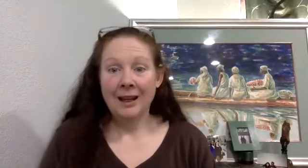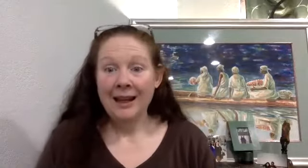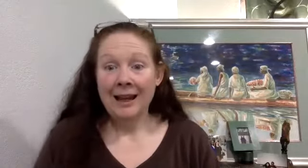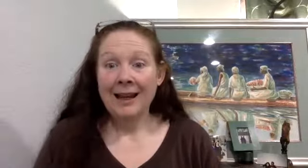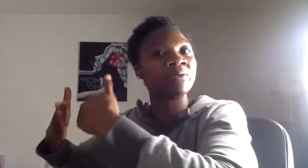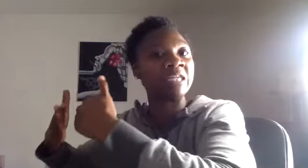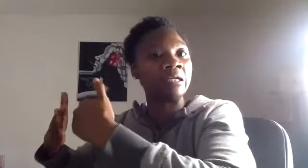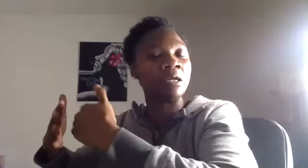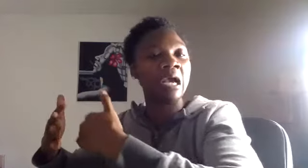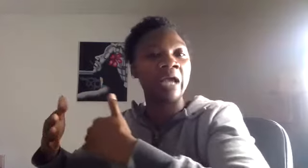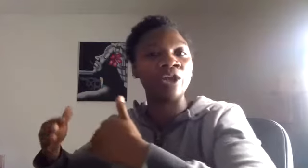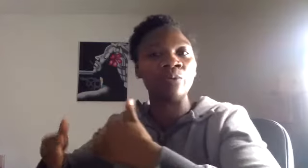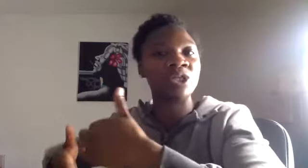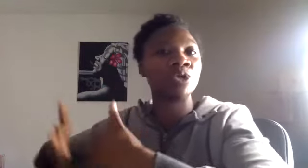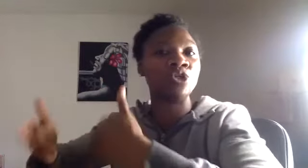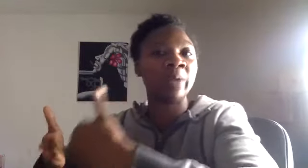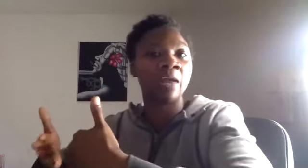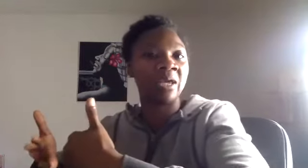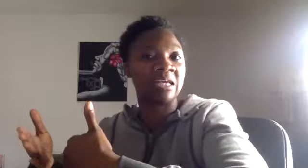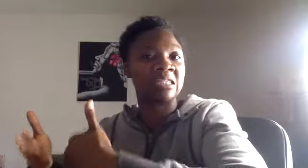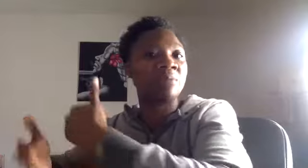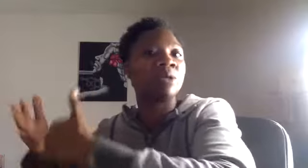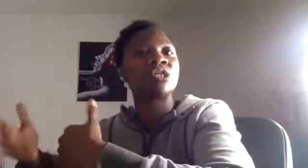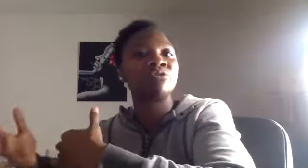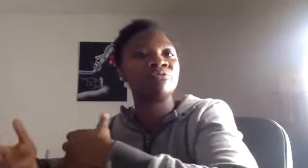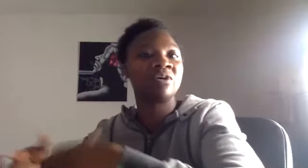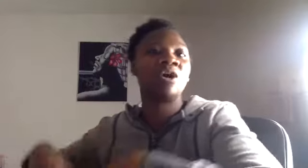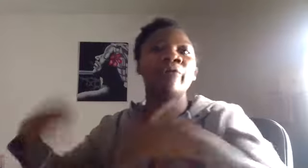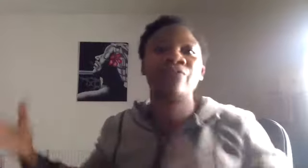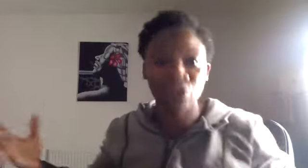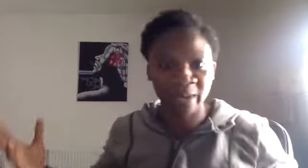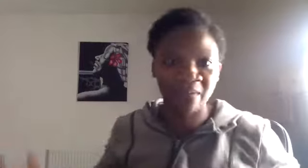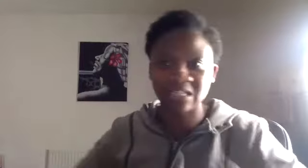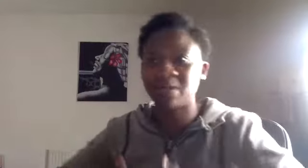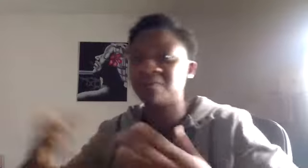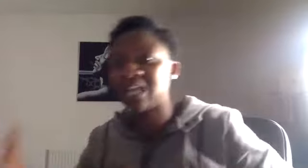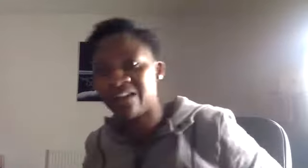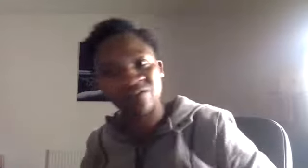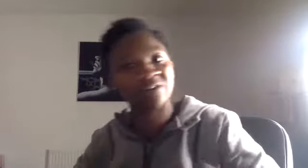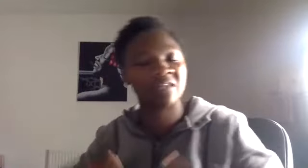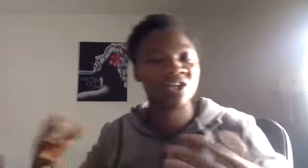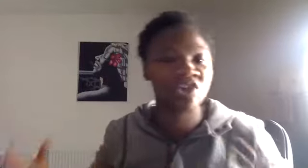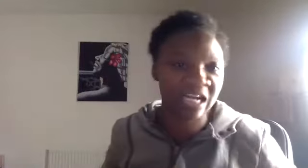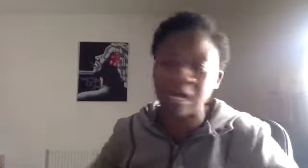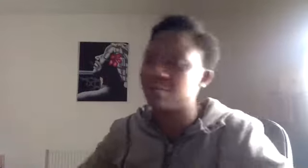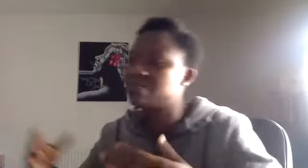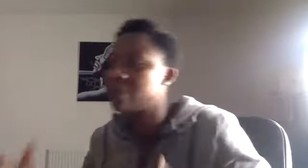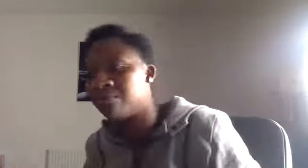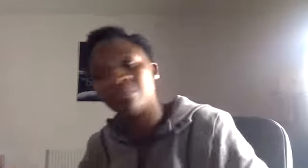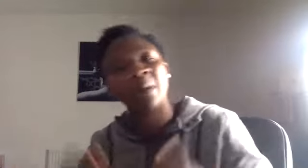you know, it's been building, you know, with your new baby, there's the emotion of, of the new baby. Is the baby safe? Has he got everything that you need? How is mum? Blah, blah,